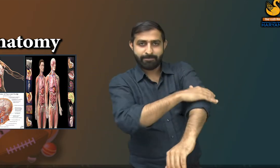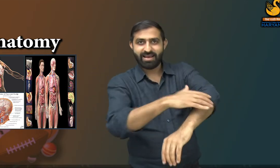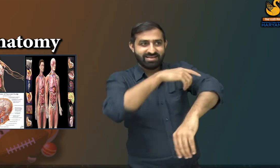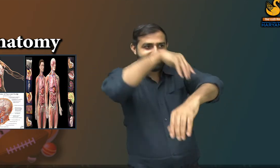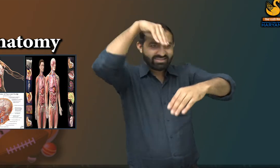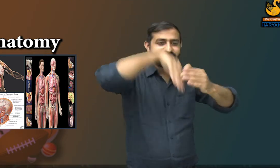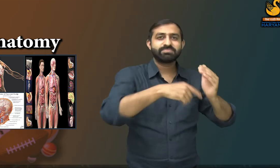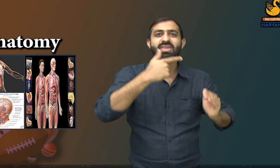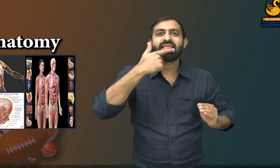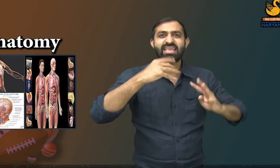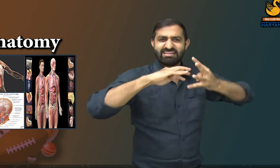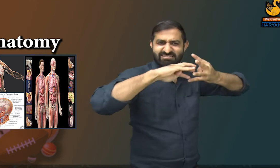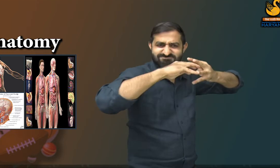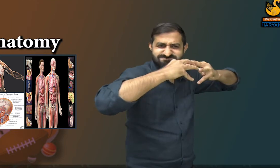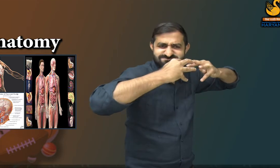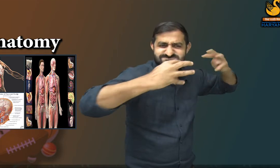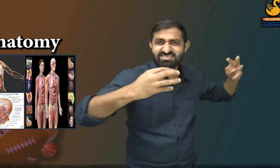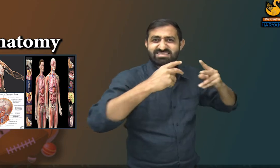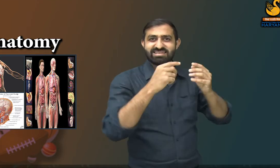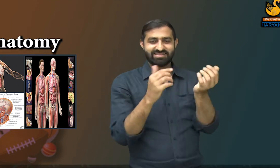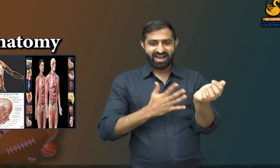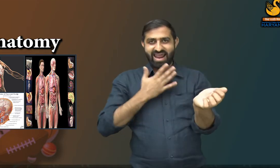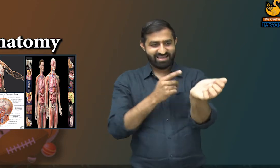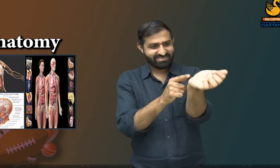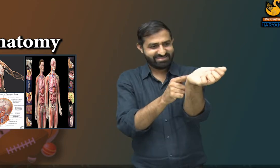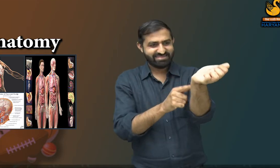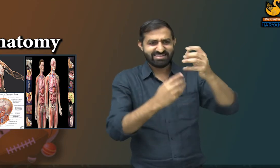intestine, nerves and veins.